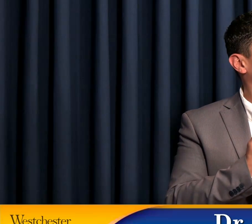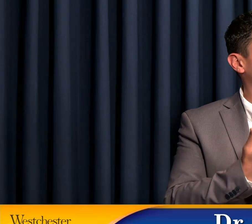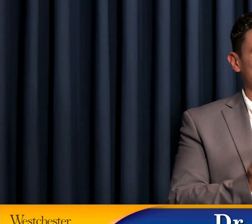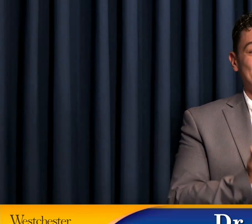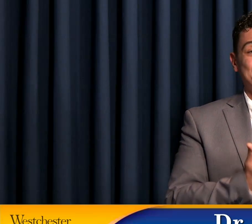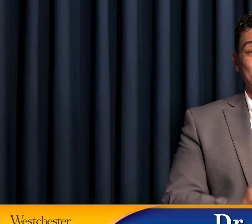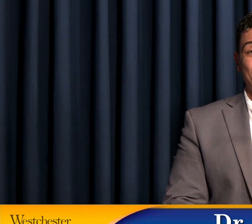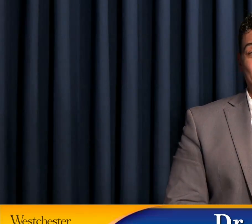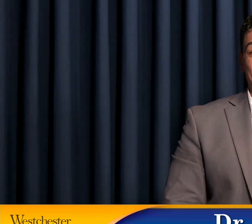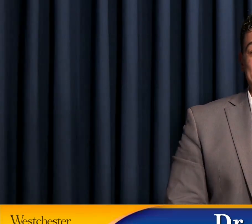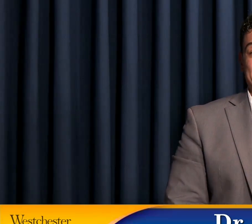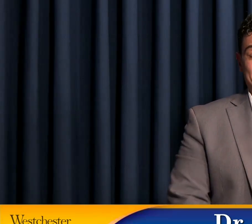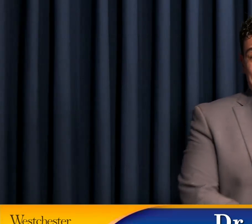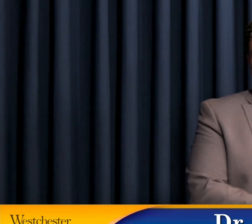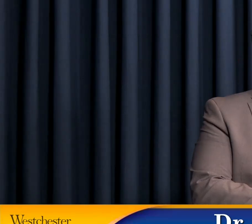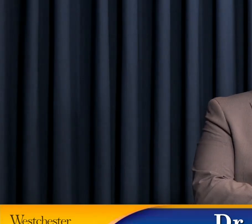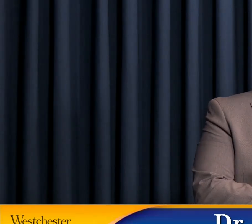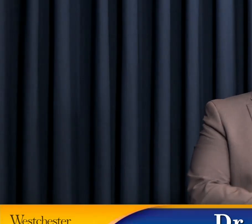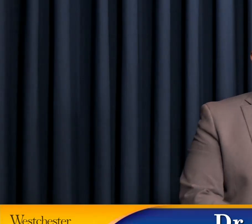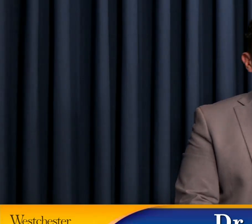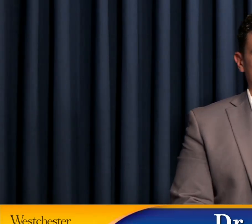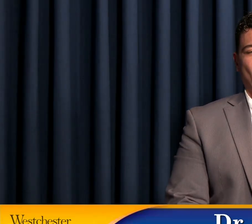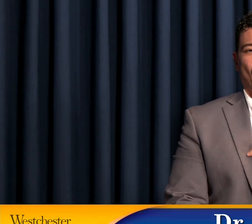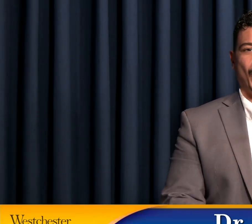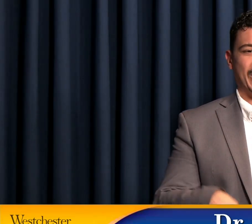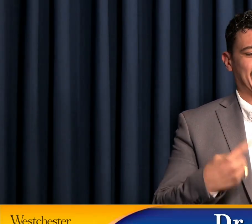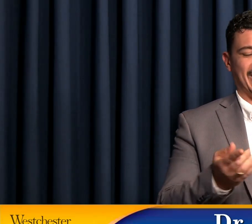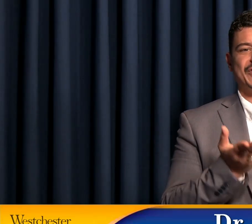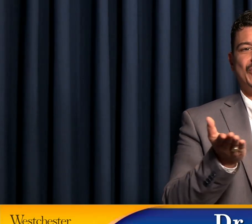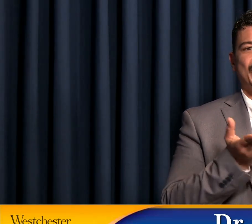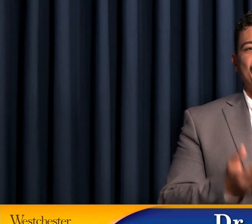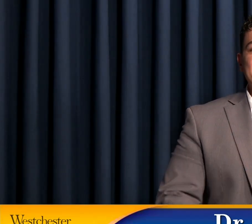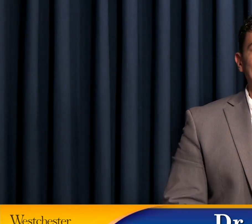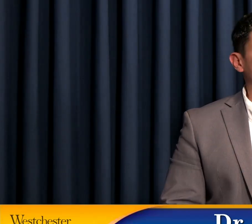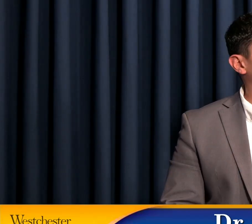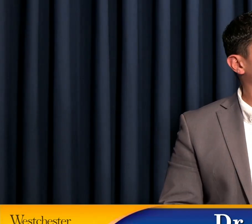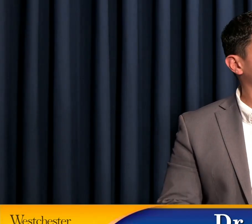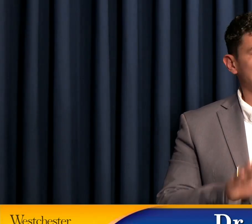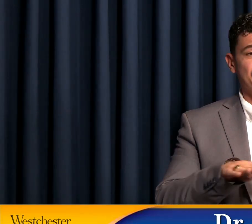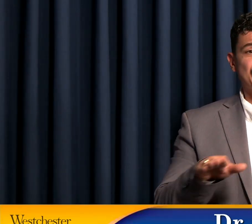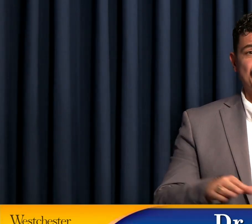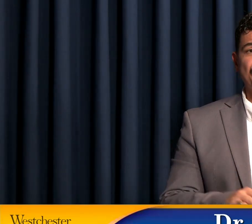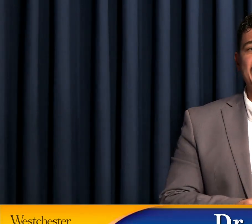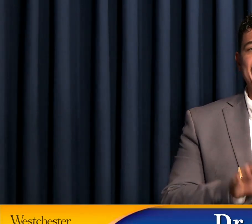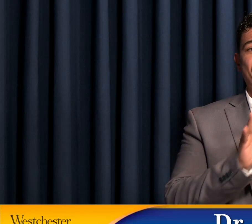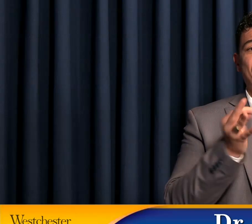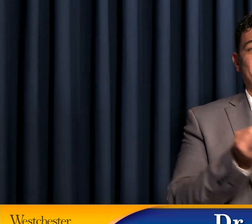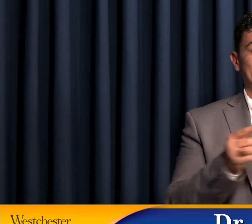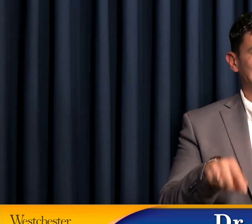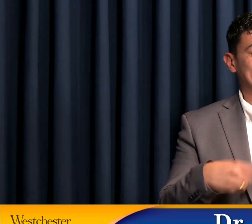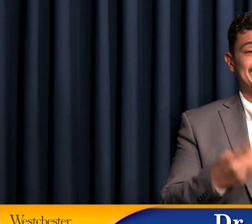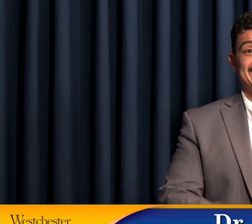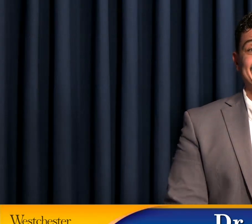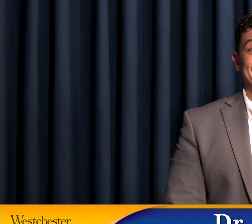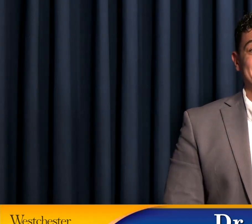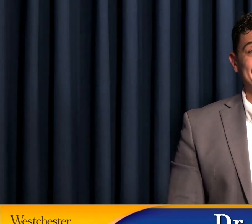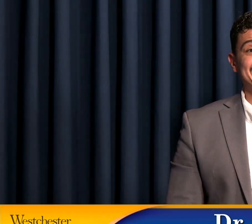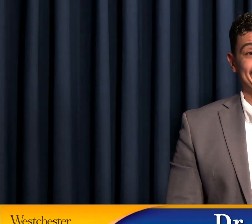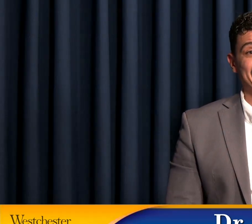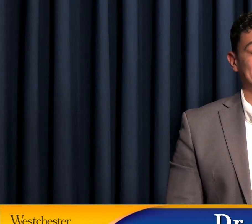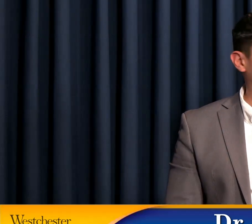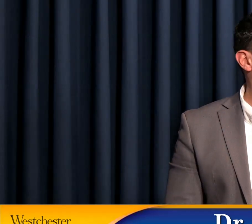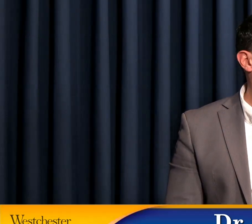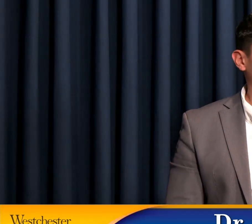superintendent at New York School for the Deaf, also known as Fanwood, where we have been serving the needs of deaf and hard of hearing children and their families